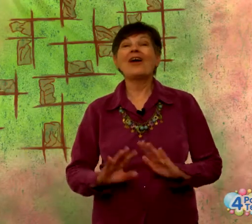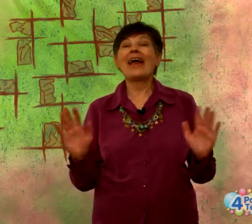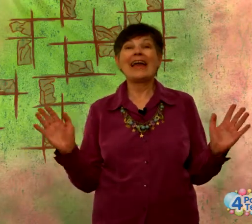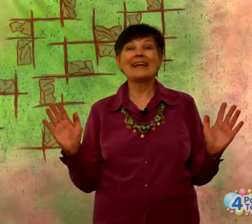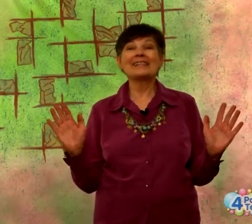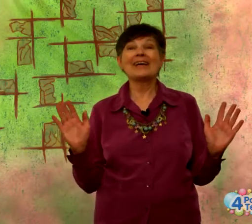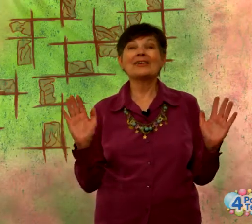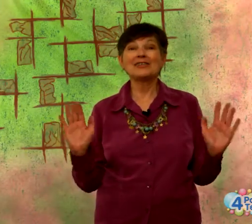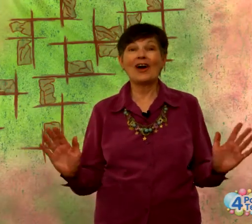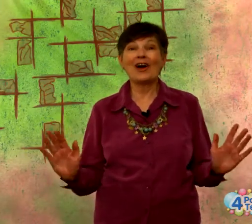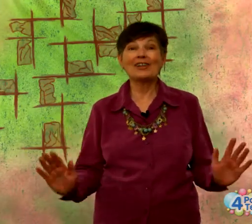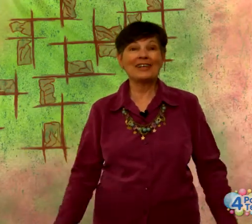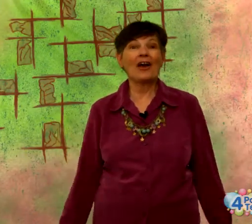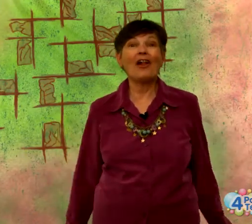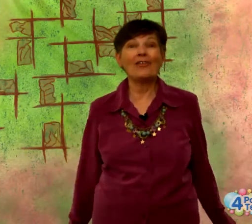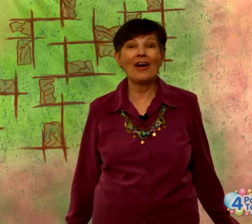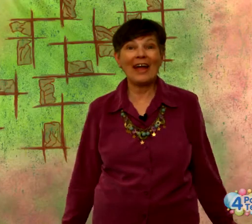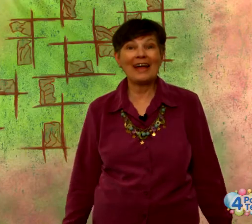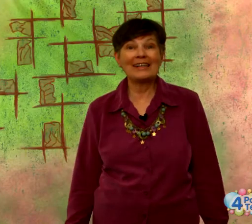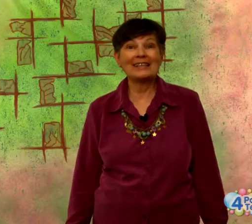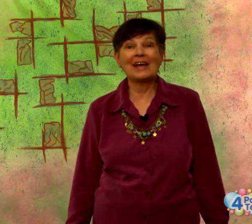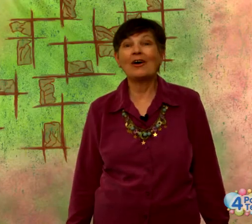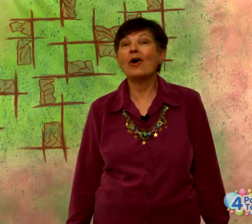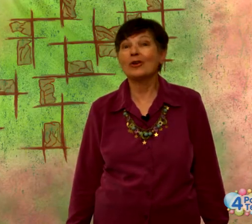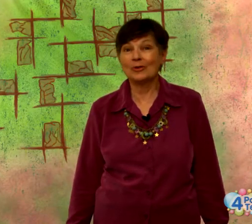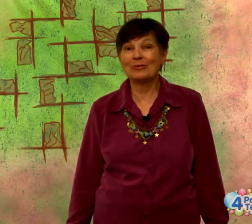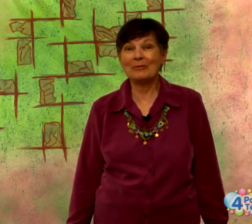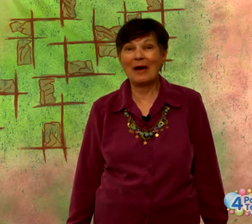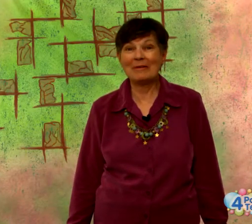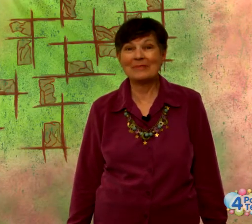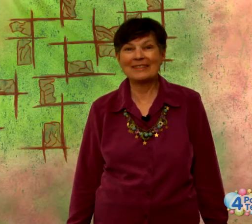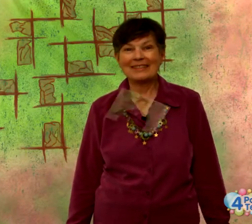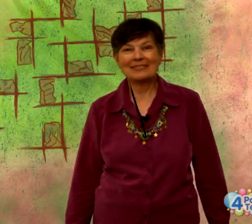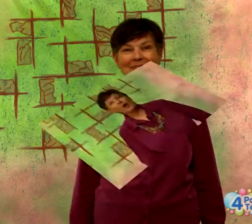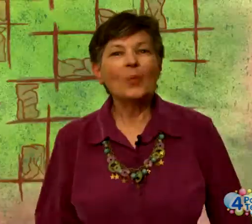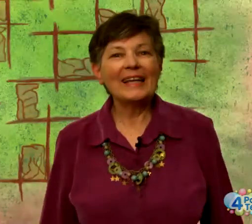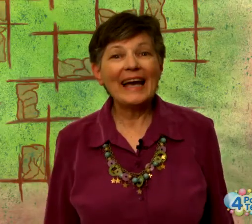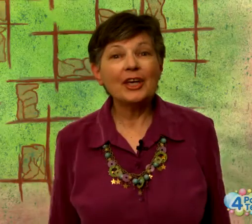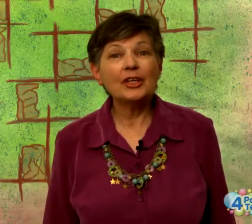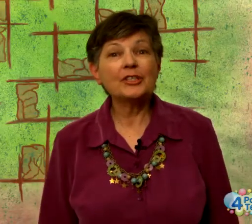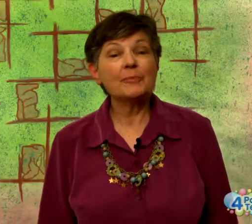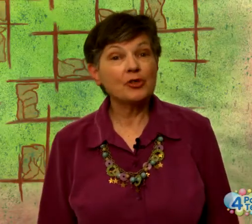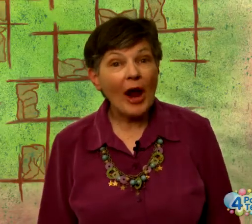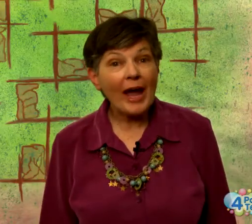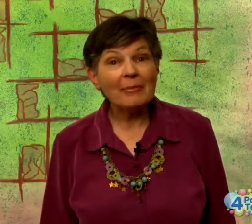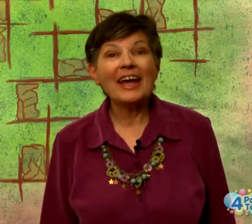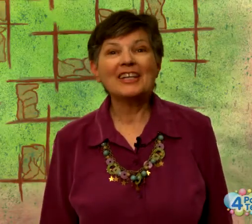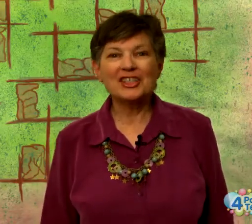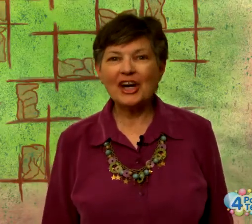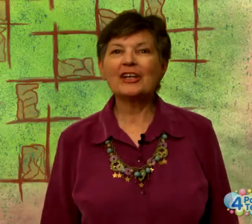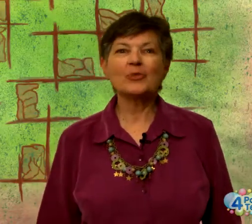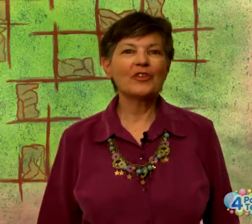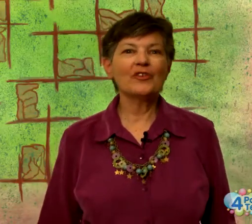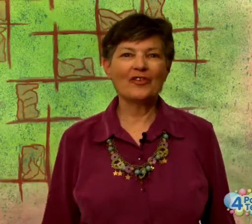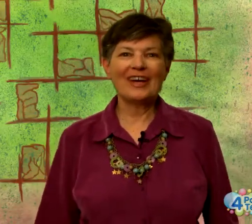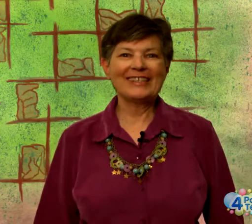our ASL songs and all of our ASL nursery rhymes. We'd like you to subscribe and share us with your friends.